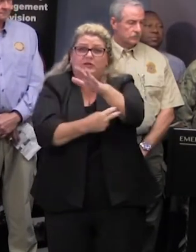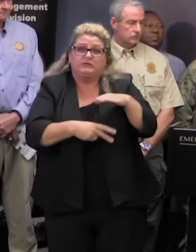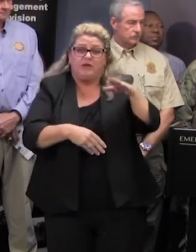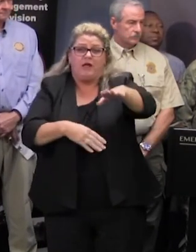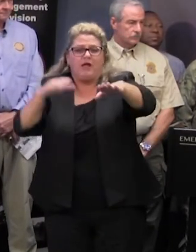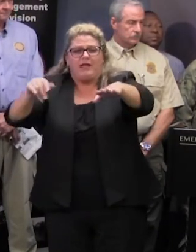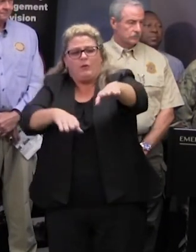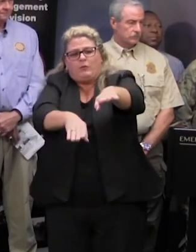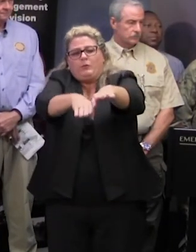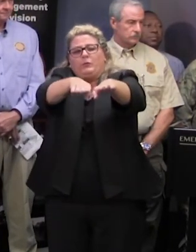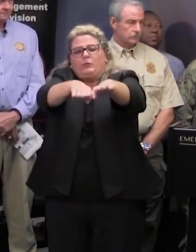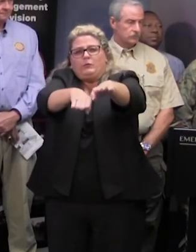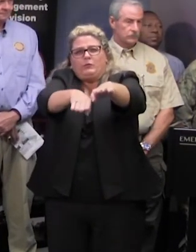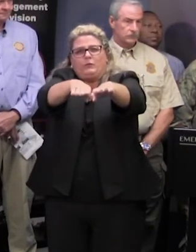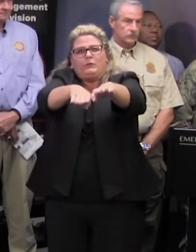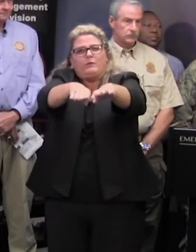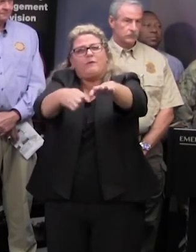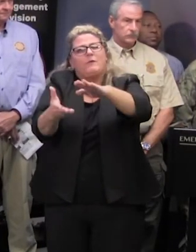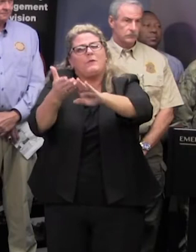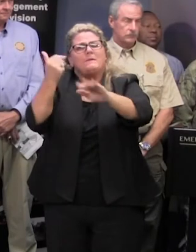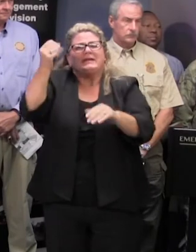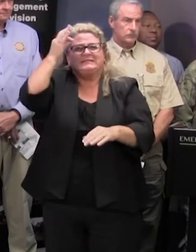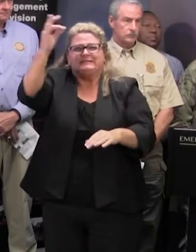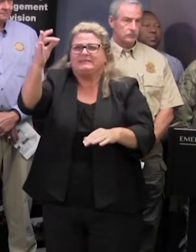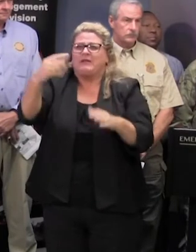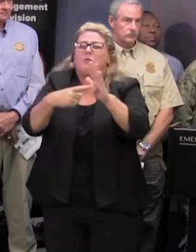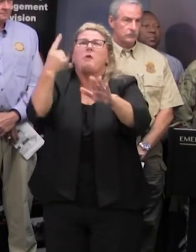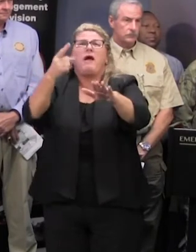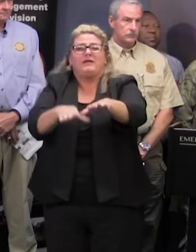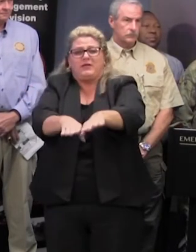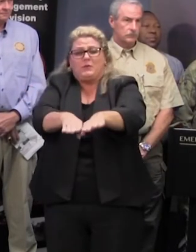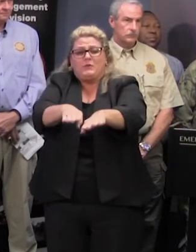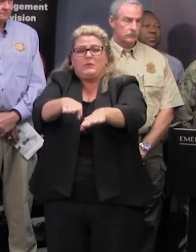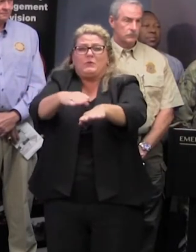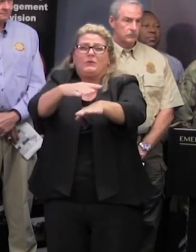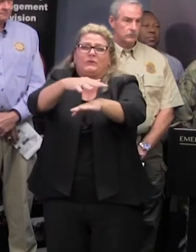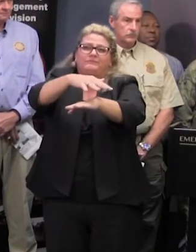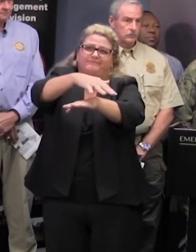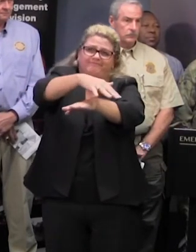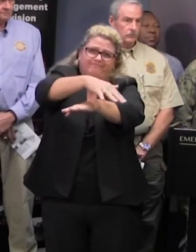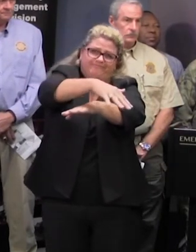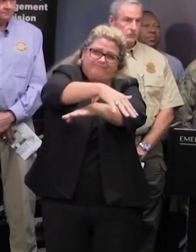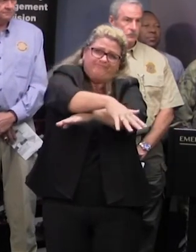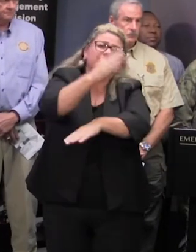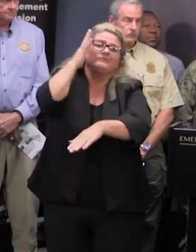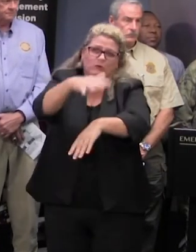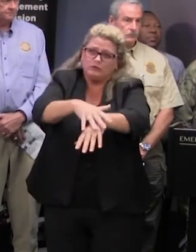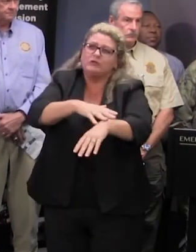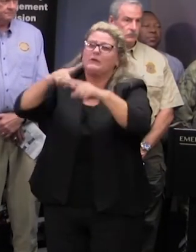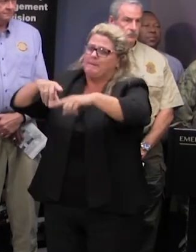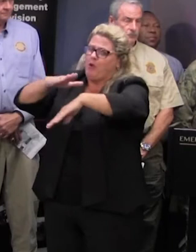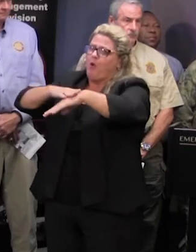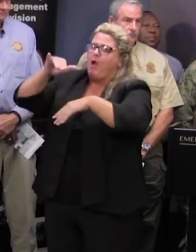crest at points downstream once the rivers crest the flood waters will recede at slow rates given the volume of water that